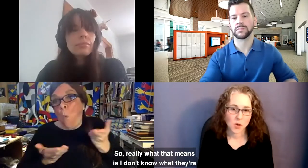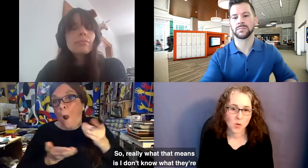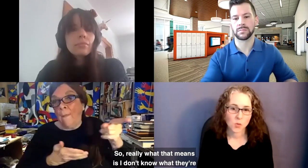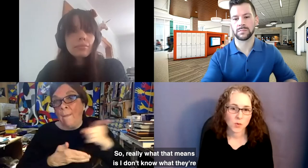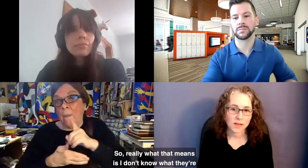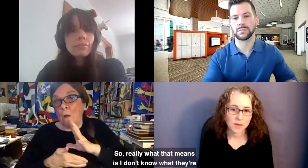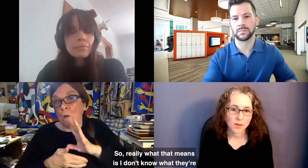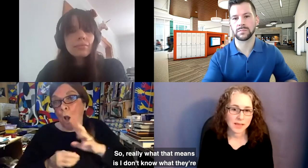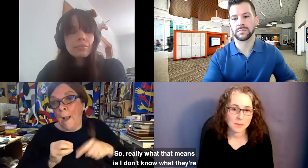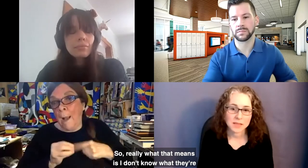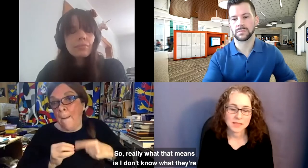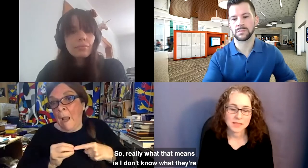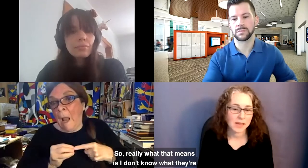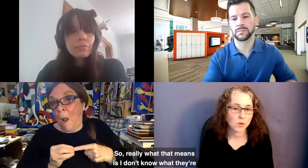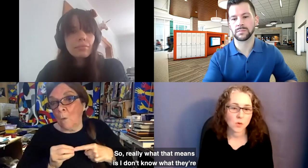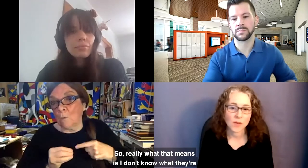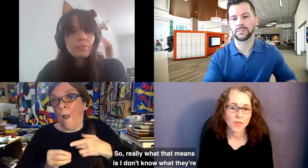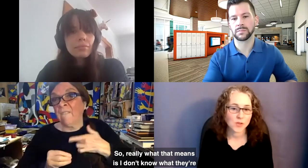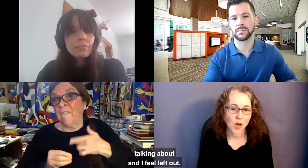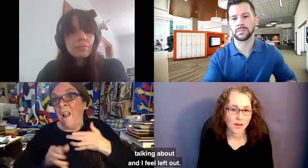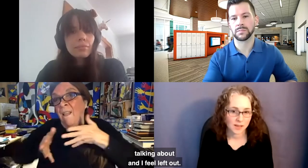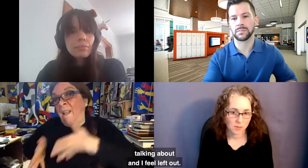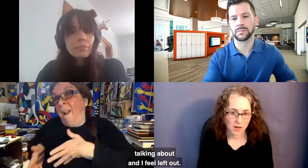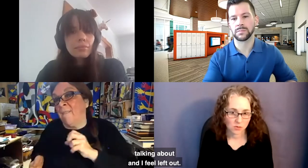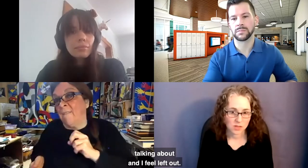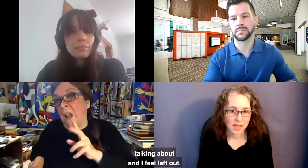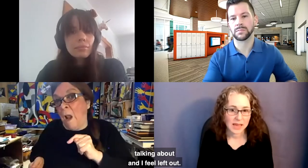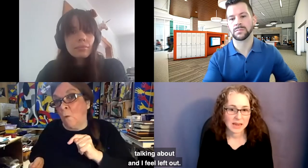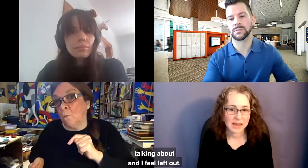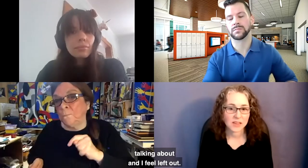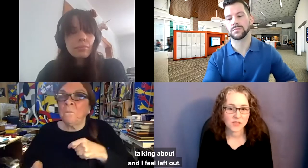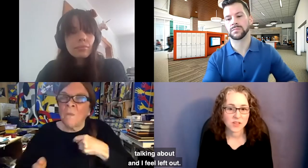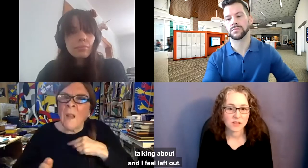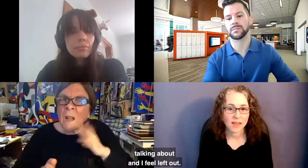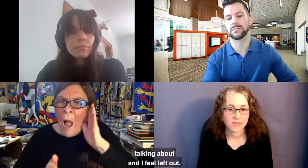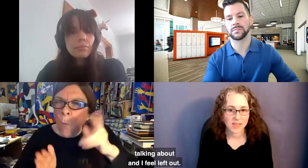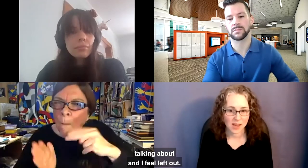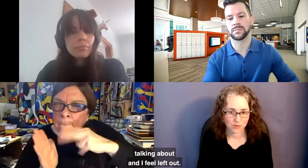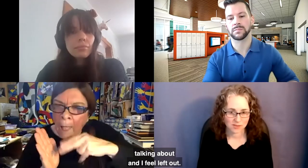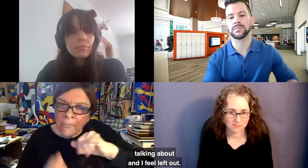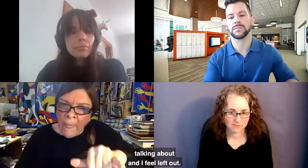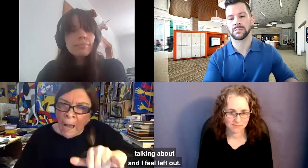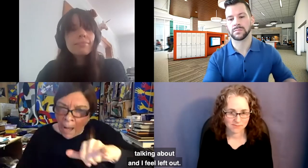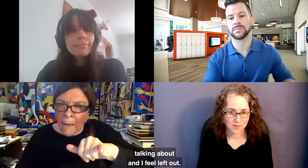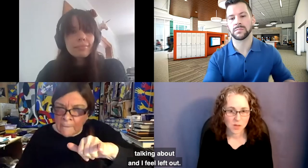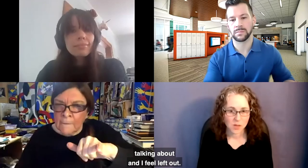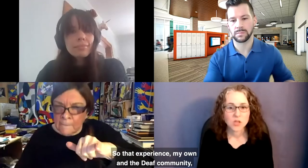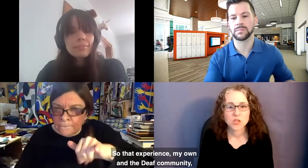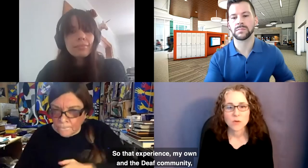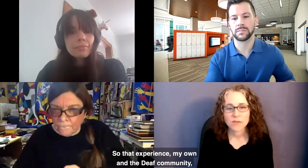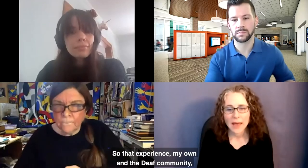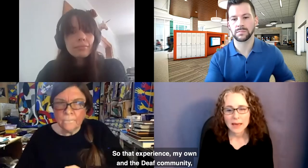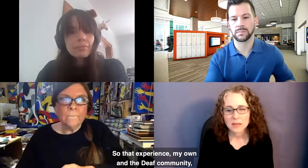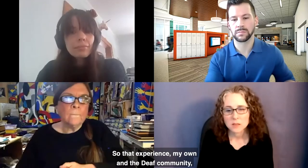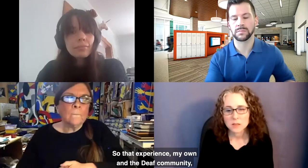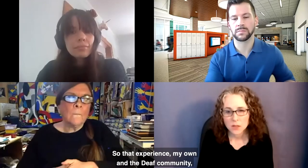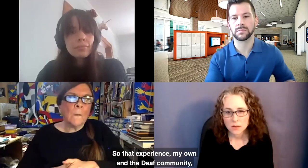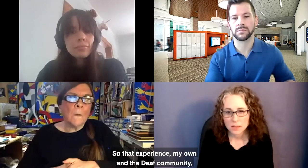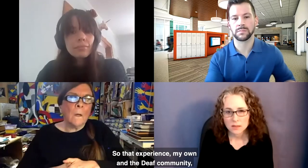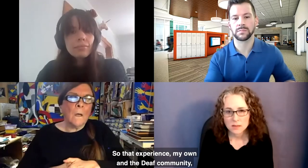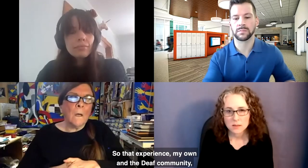So, really, what that means is I don't know what they're talking about. And I feel left out. So, that